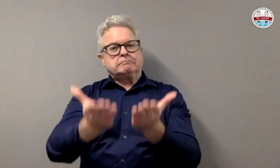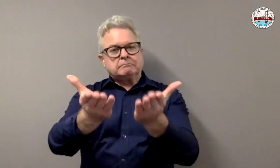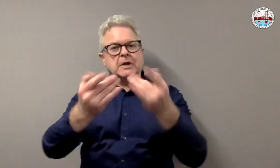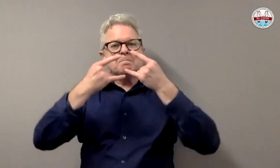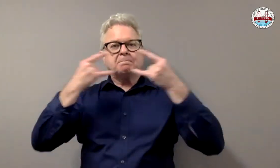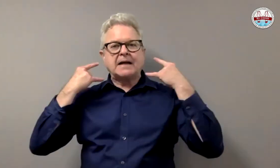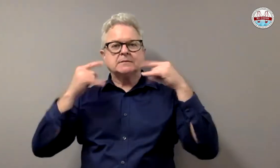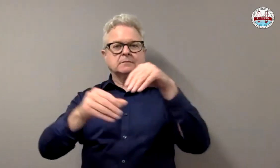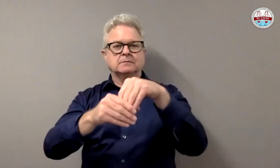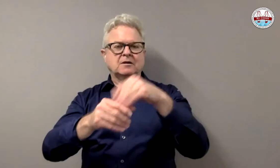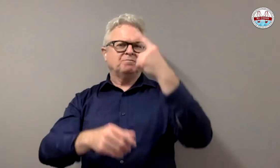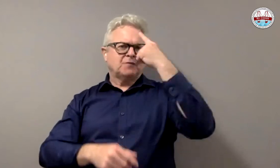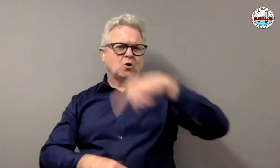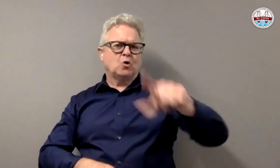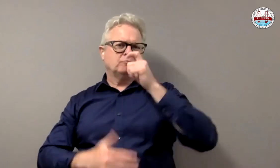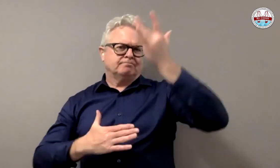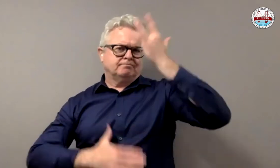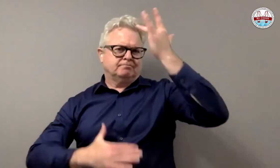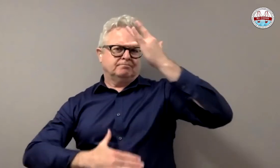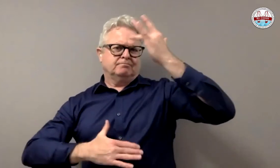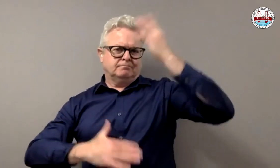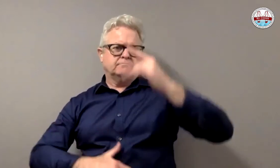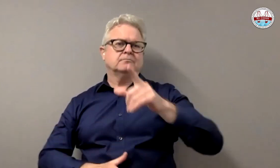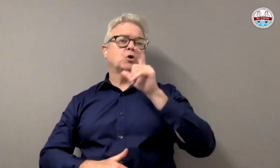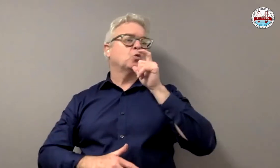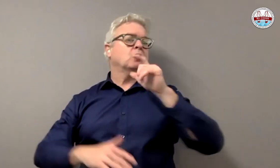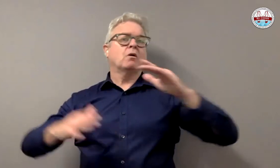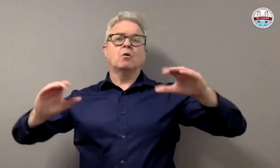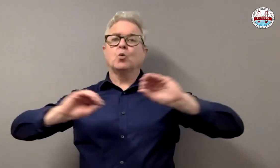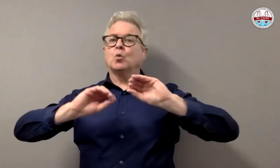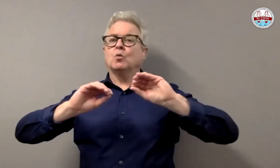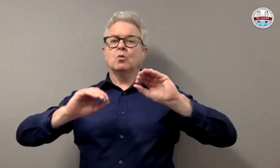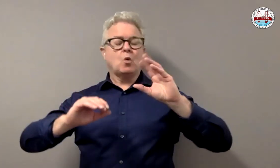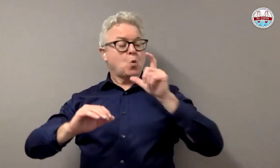So that means that people in Bristol are encouraged to wear a mask.